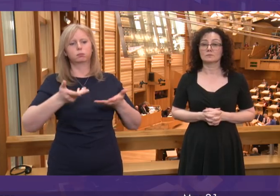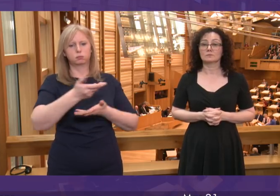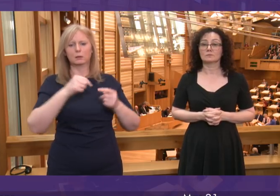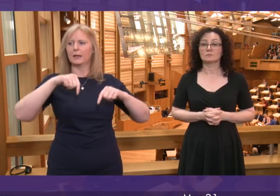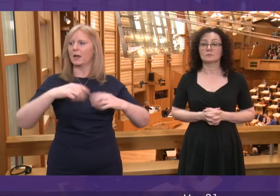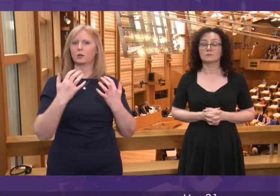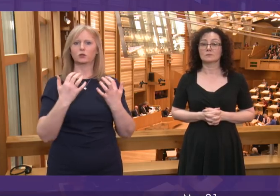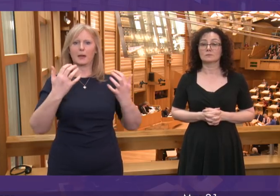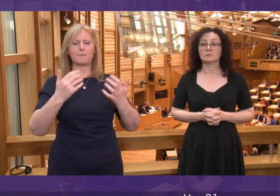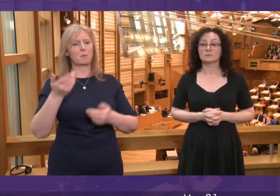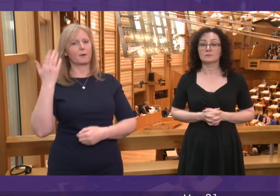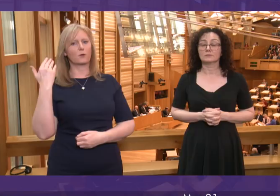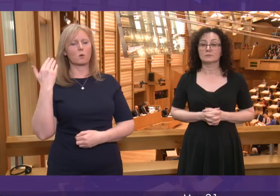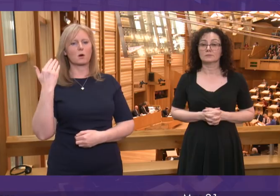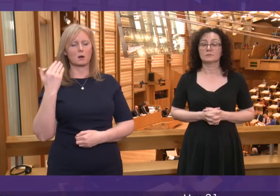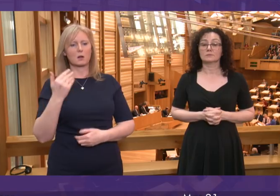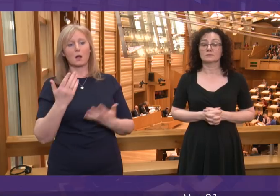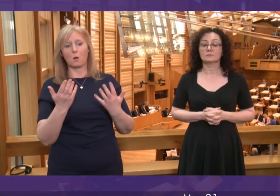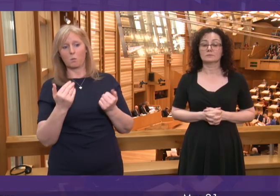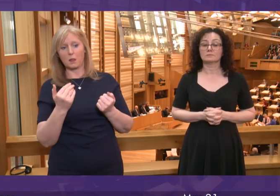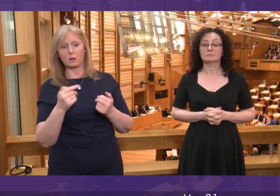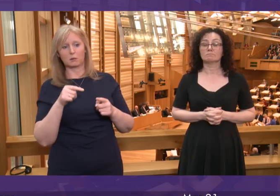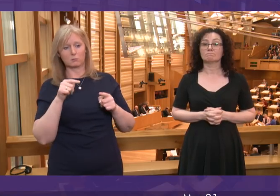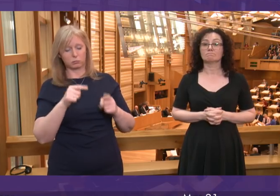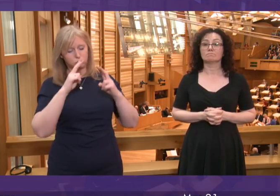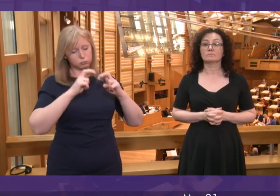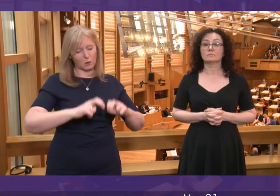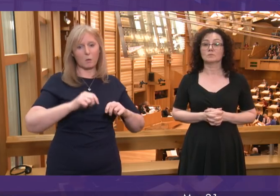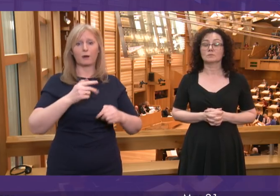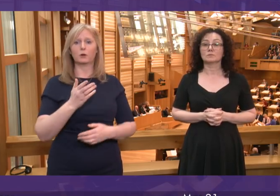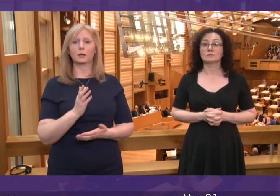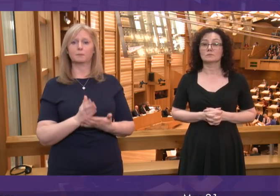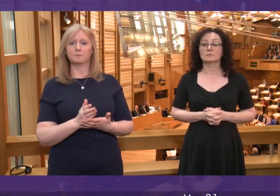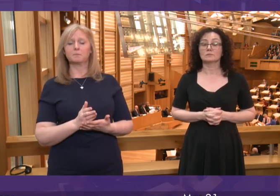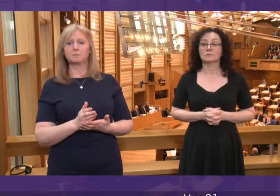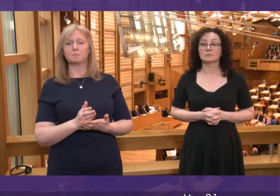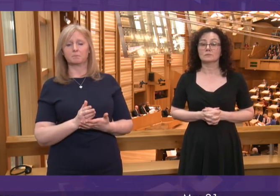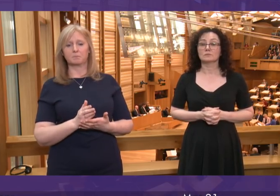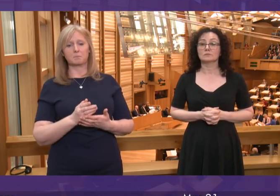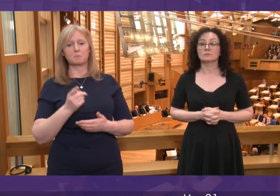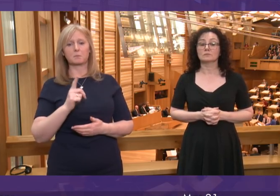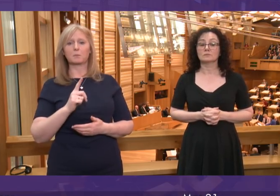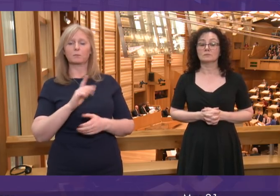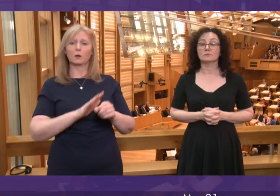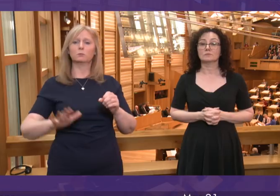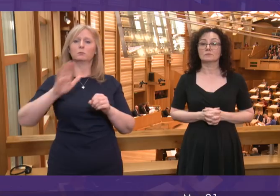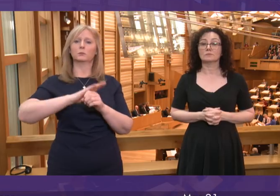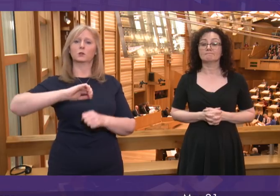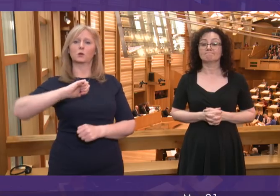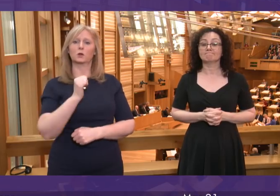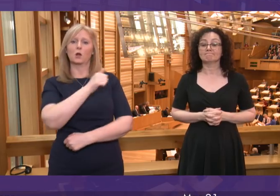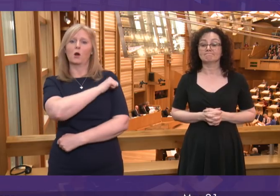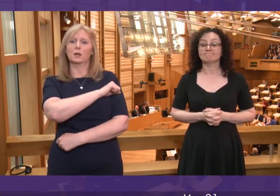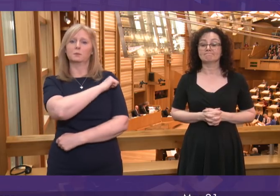and I welcome the Health Committee's inquiry into these issues. Overall, in Scottish hospitals, infection rates